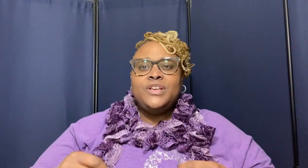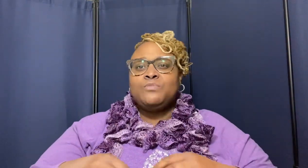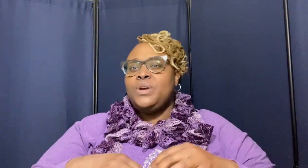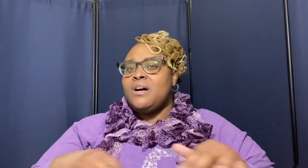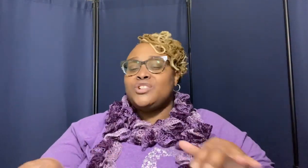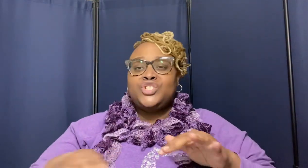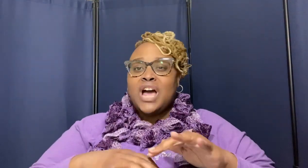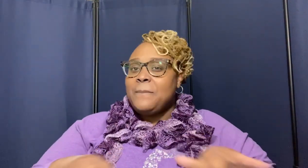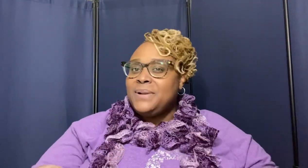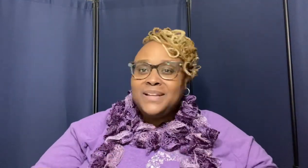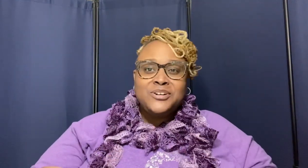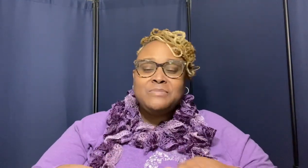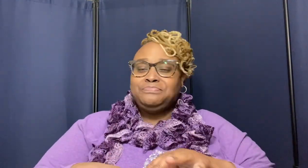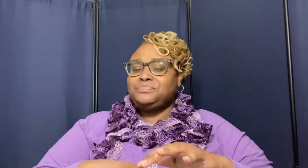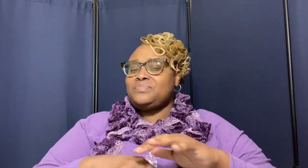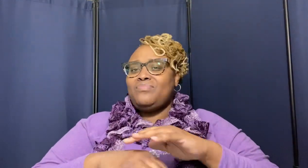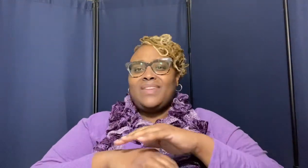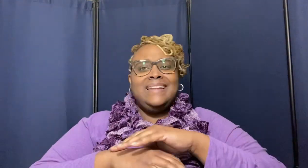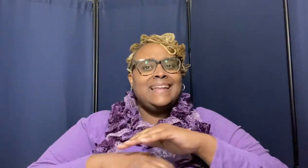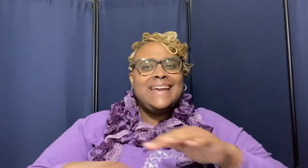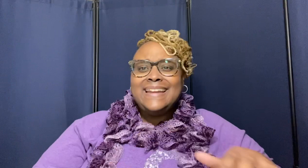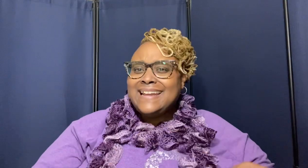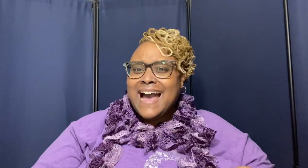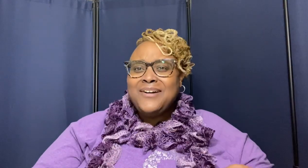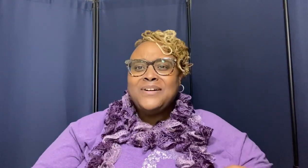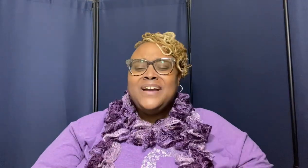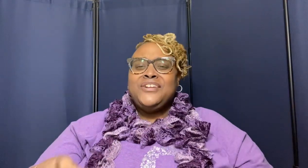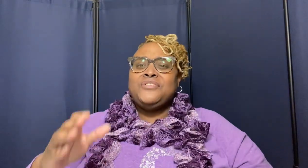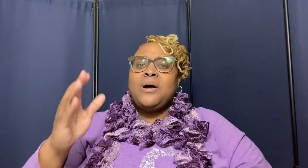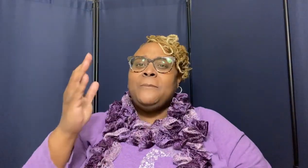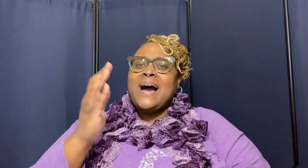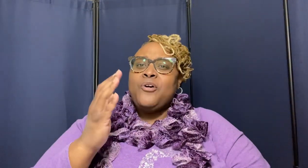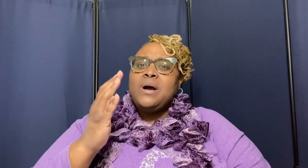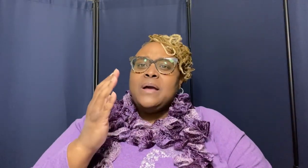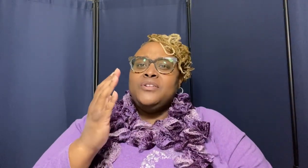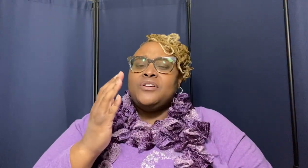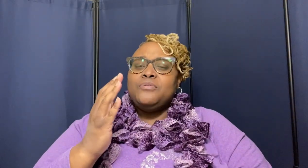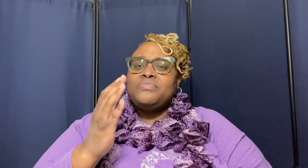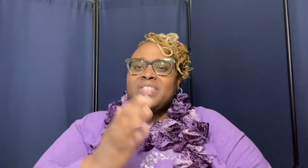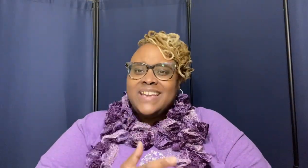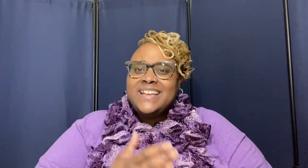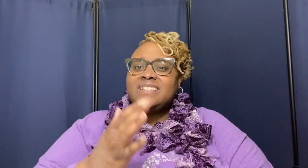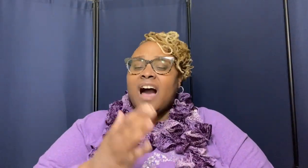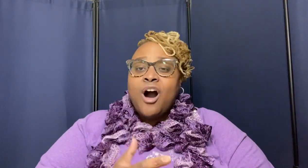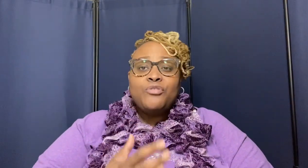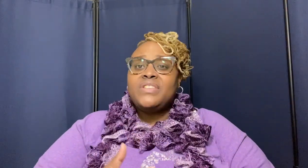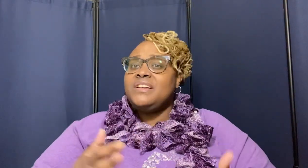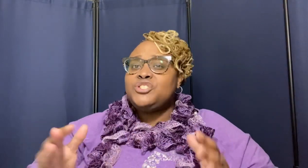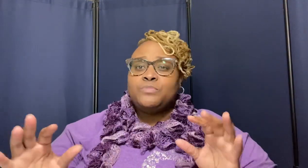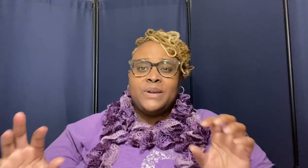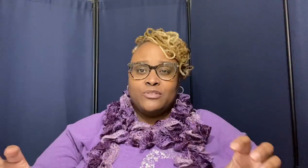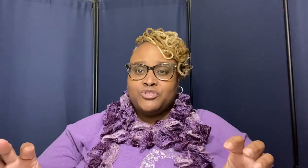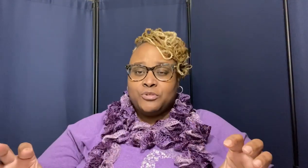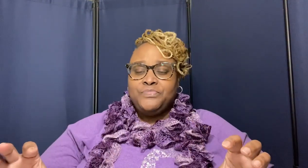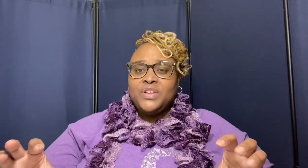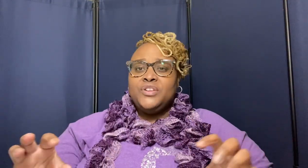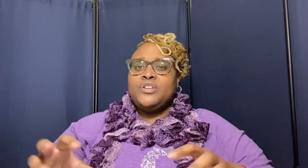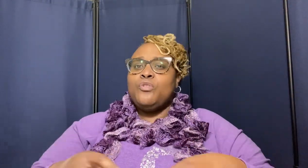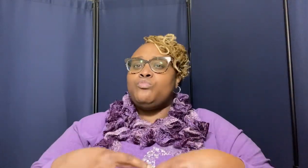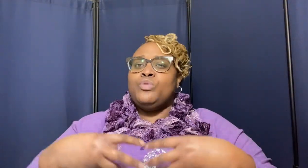we are chopping it up laying it out you know about you know things all things spiritual you know what